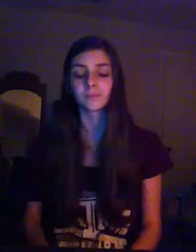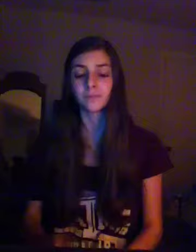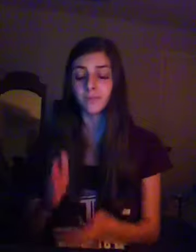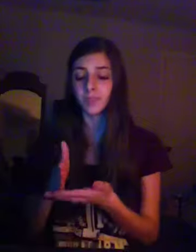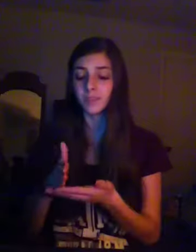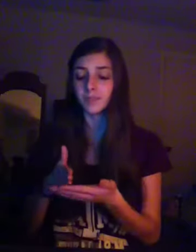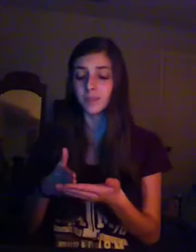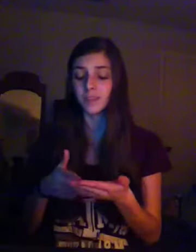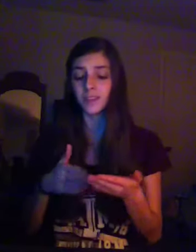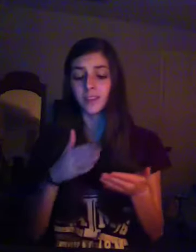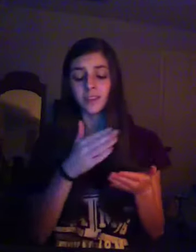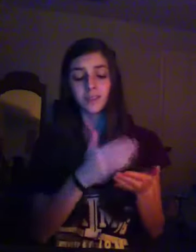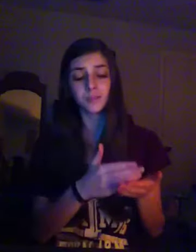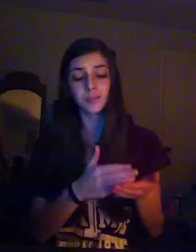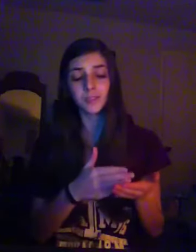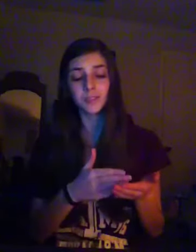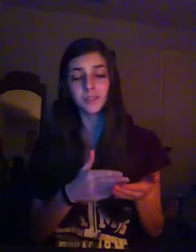Piece by piece